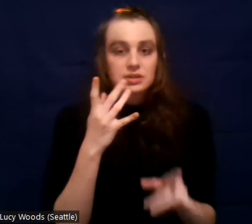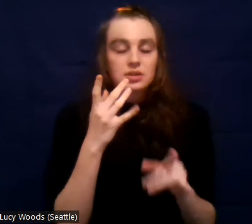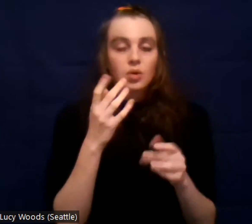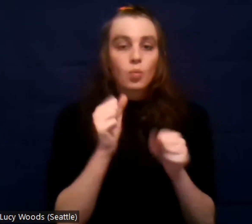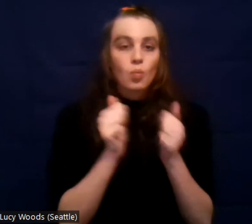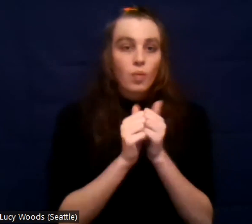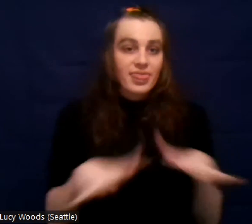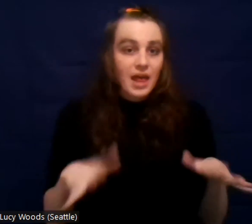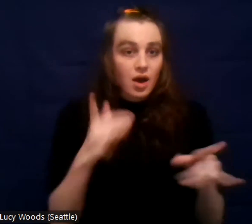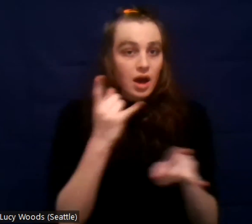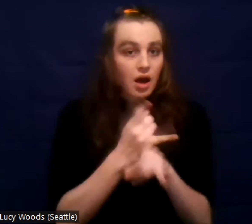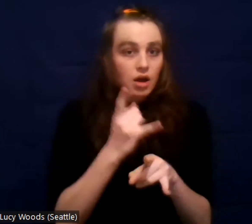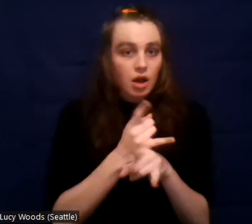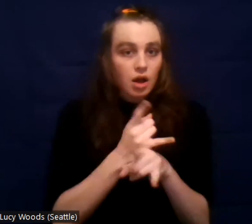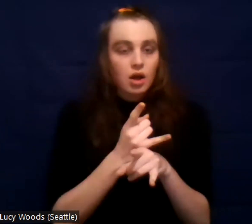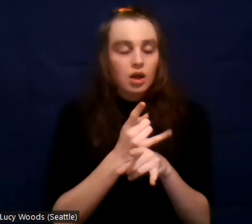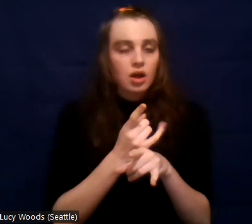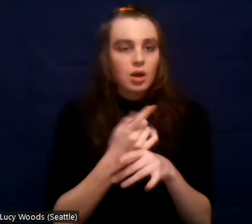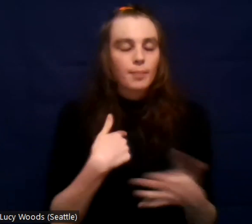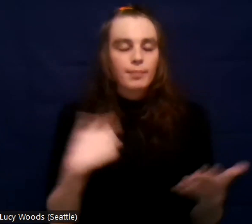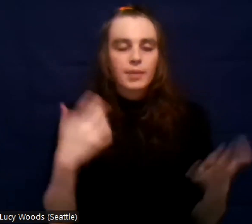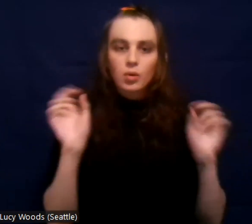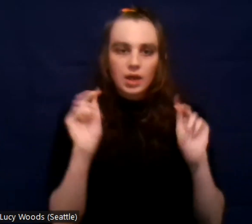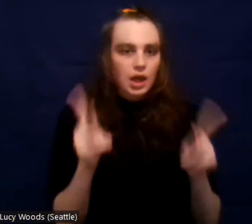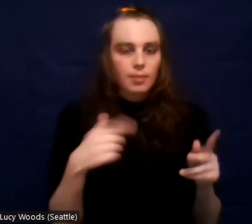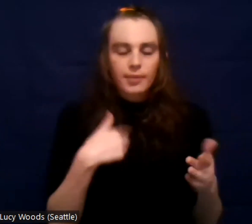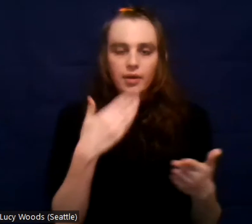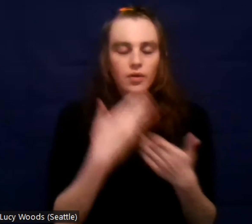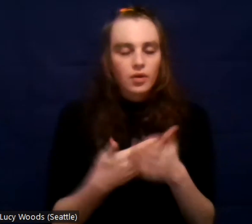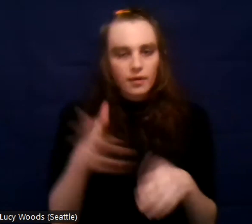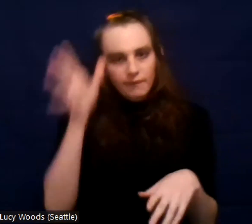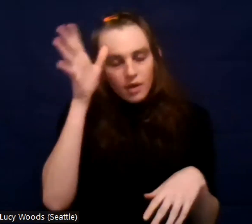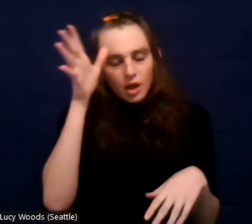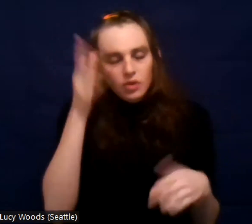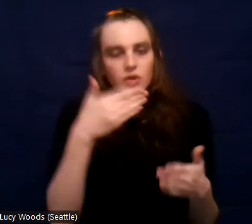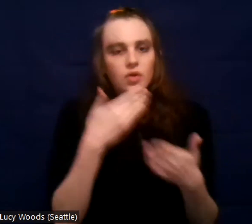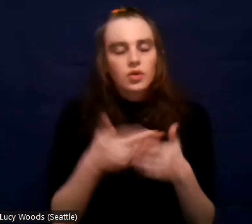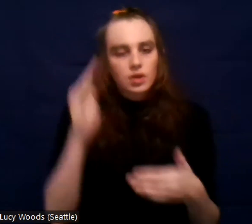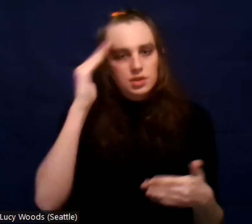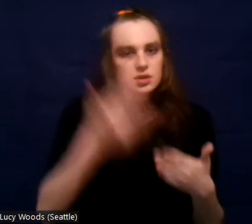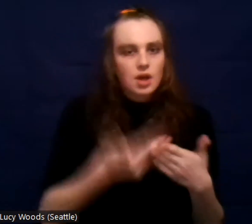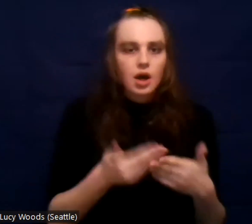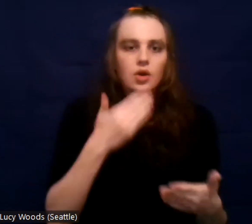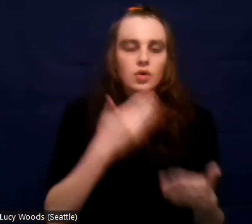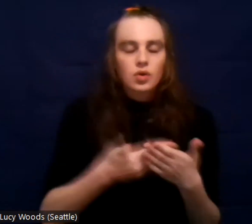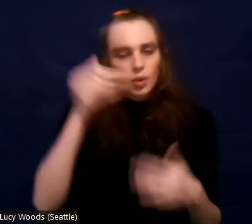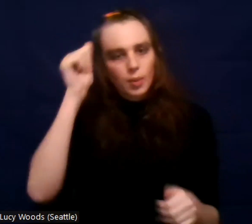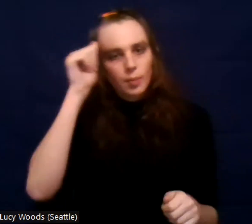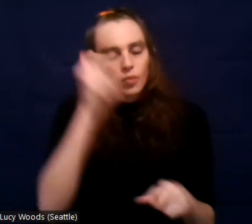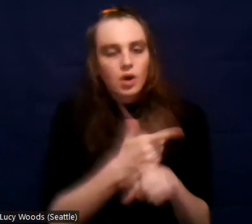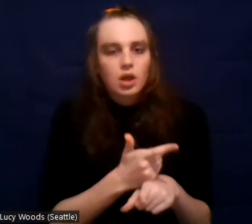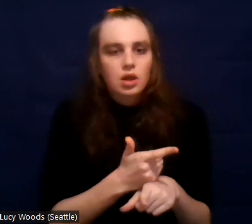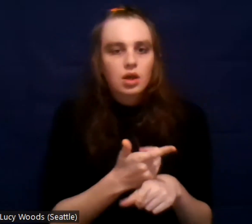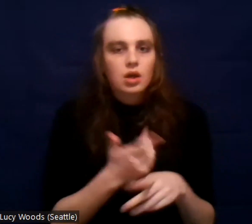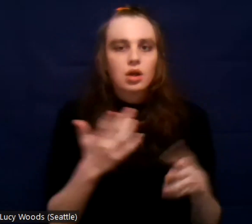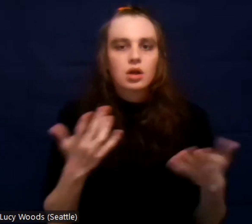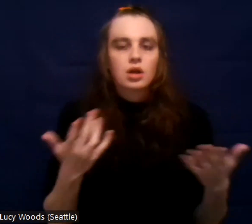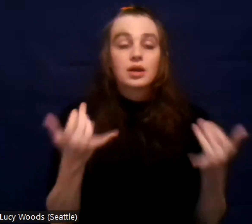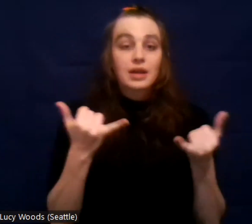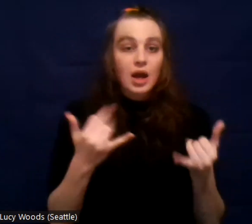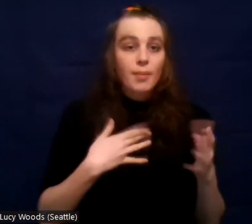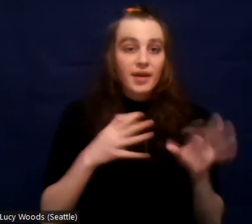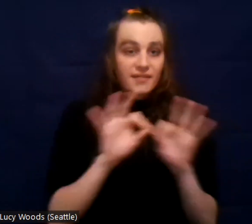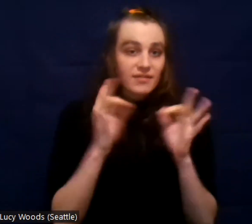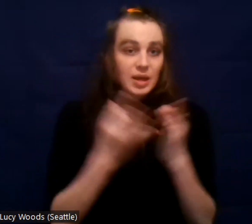things. I think I am in my head. Um, I'm actually a good father and good son, good brother. Like I have relationships with my family. Now